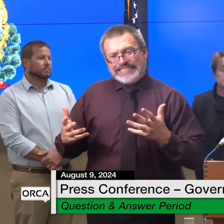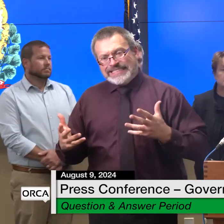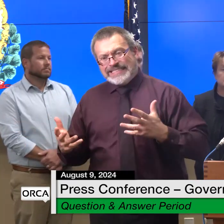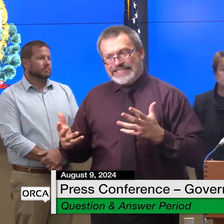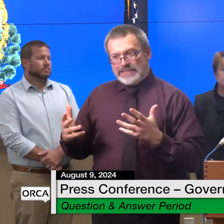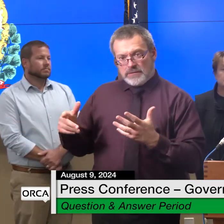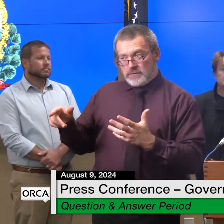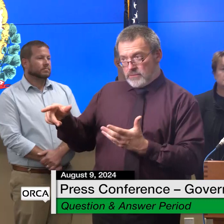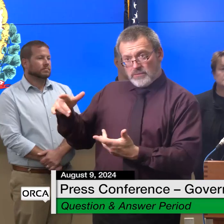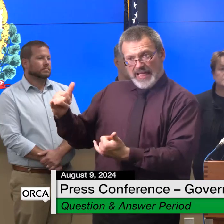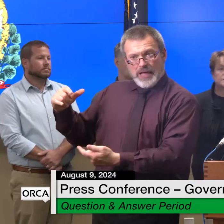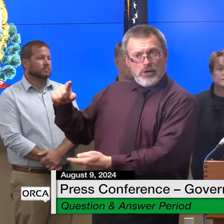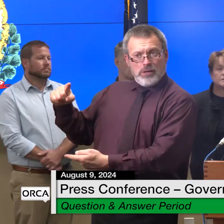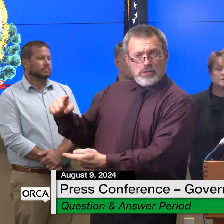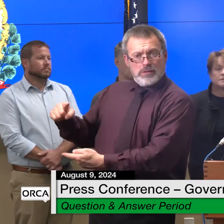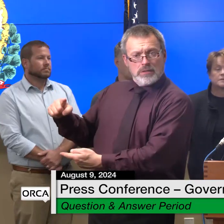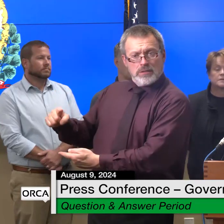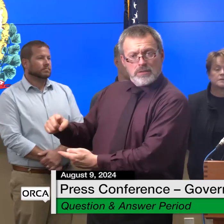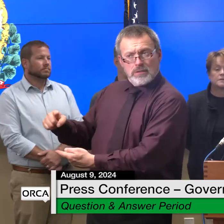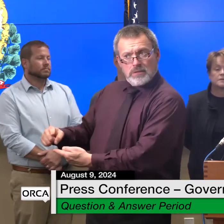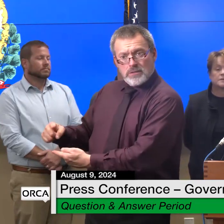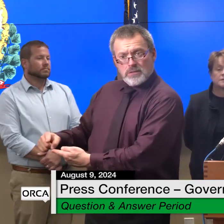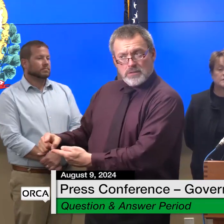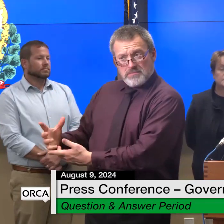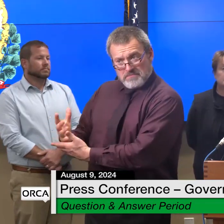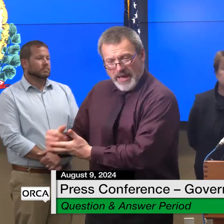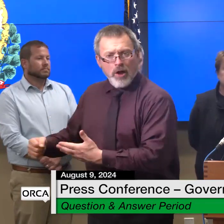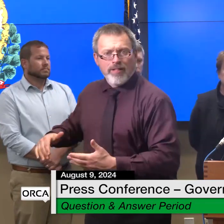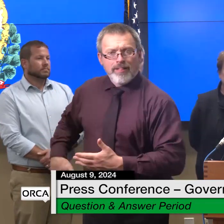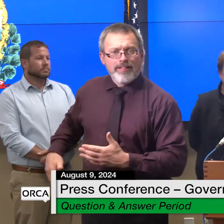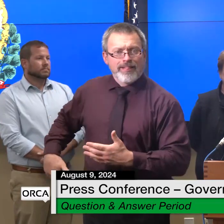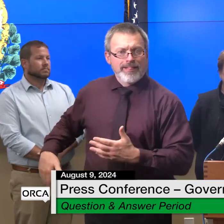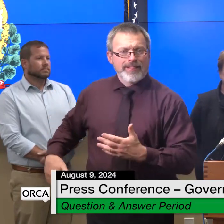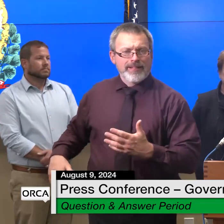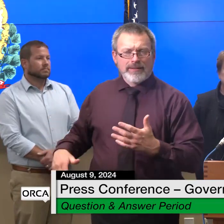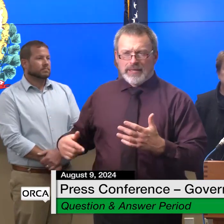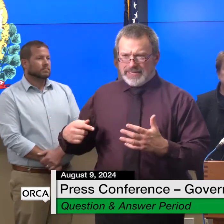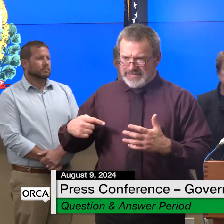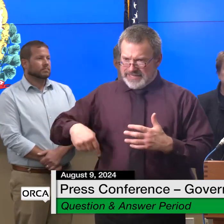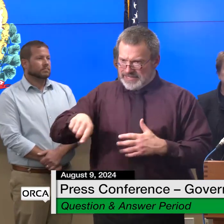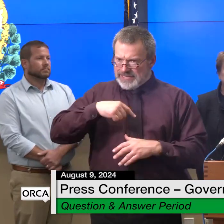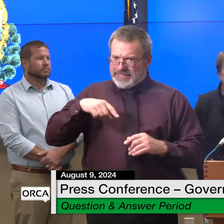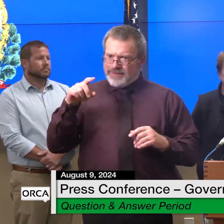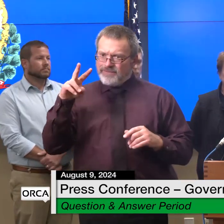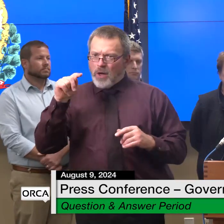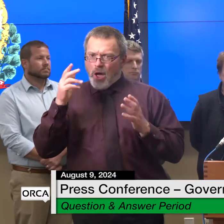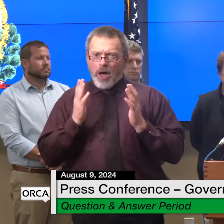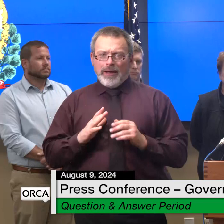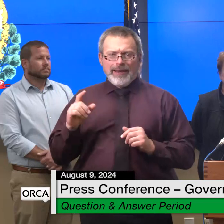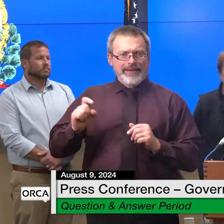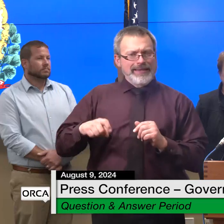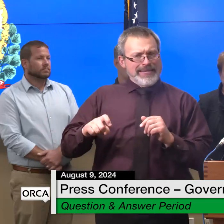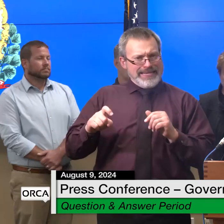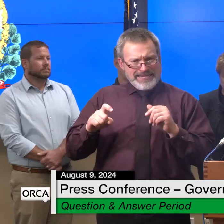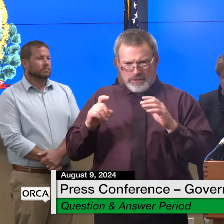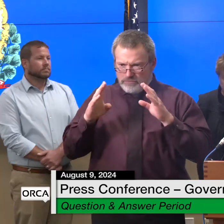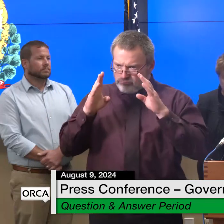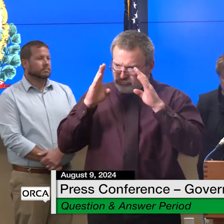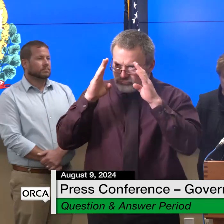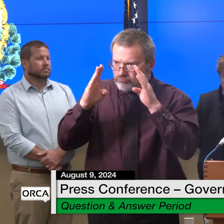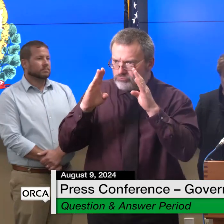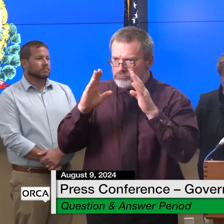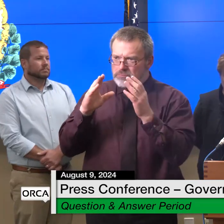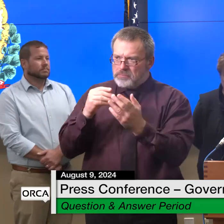and i think that uh we should pay attention and be as frugal as possible with uh with the budgets that we're putting